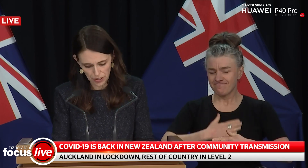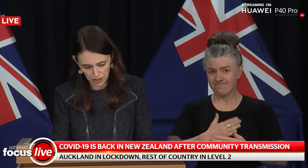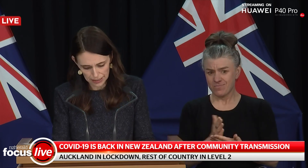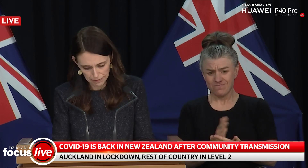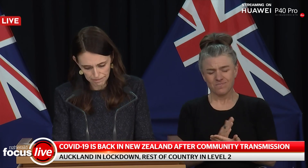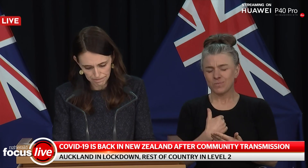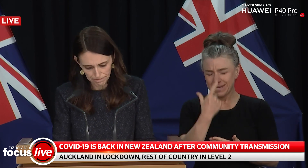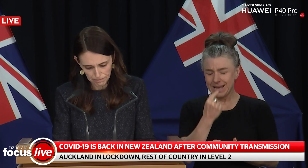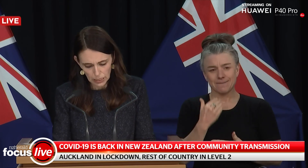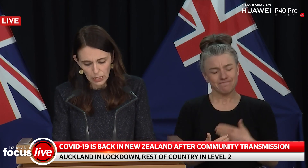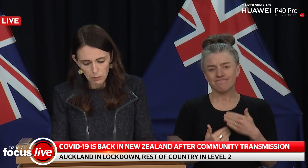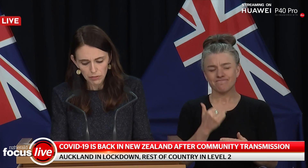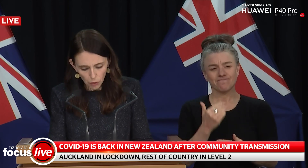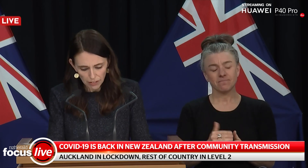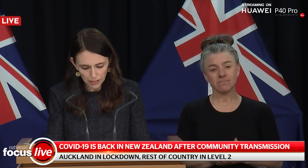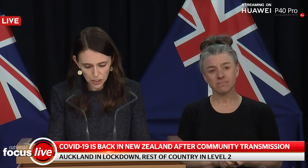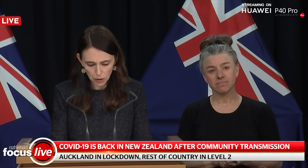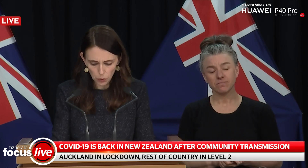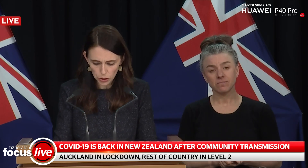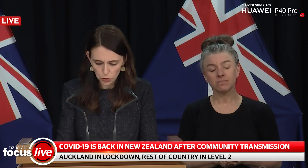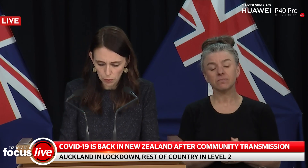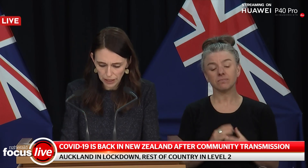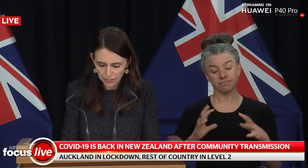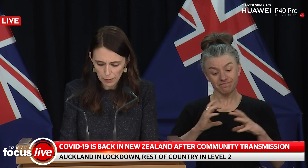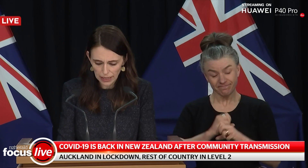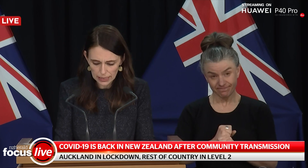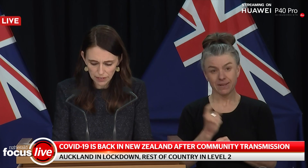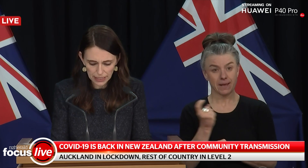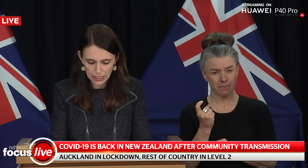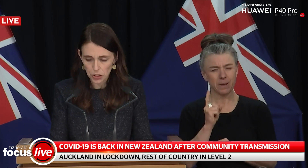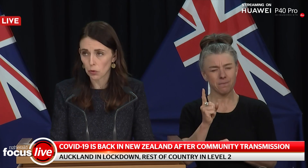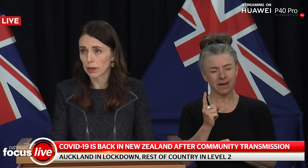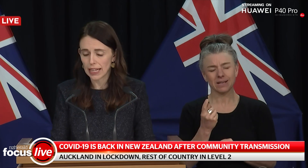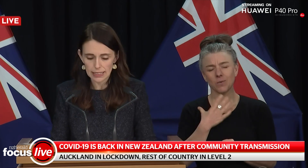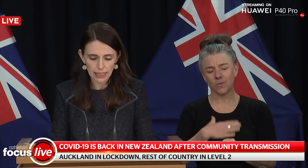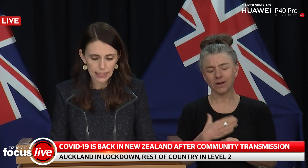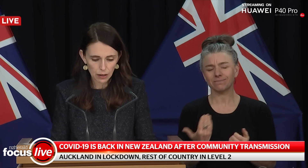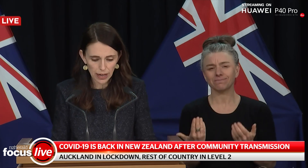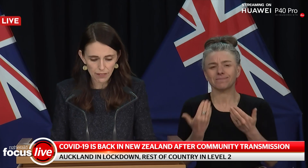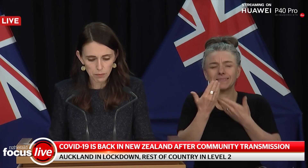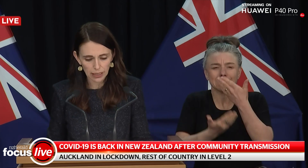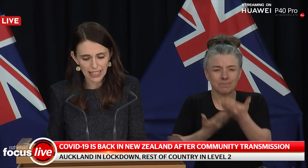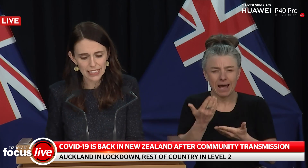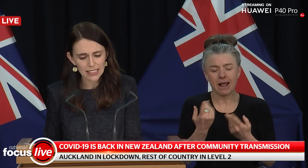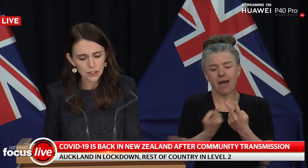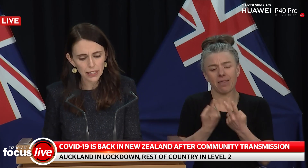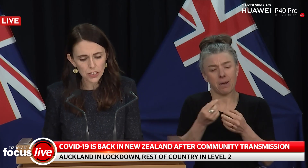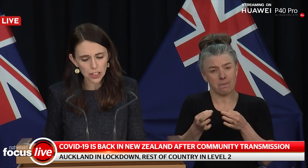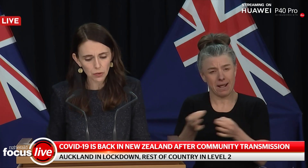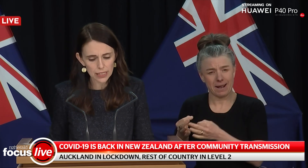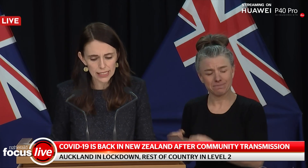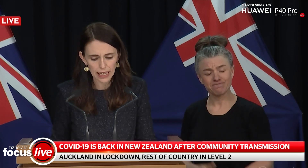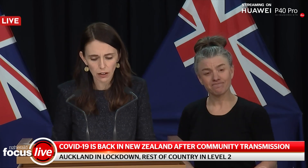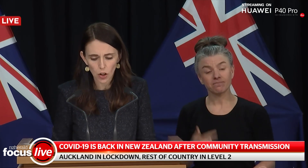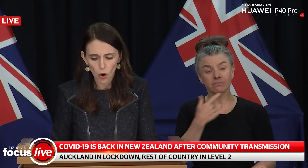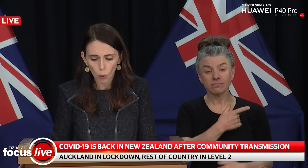situations. Before I finish, I want to talk briefly about some of the additional plans that we have in place. As the Director